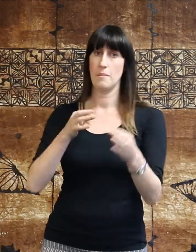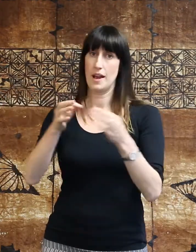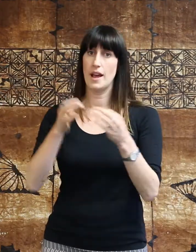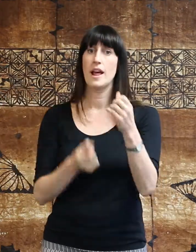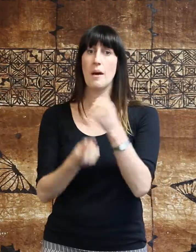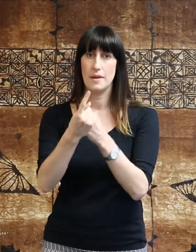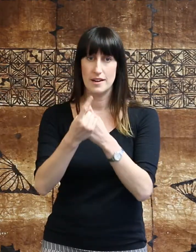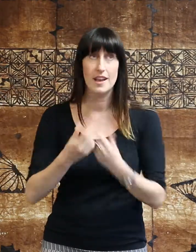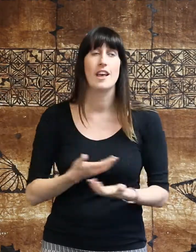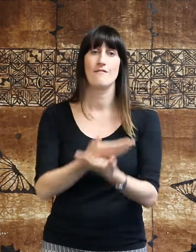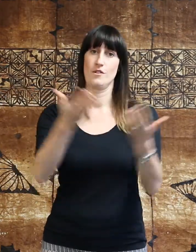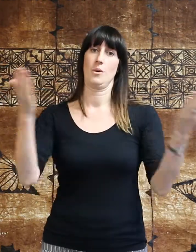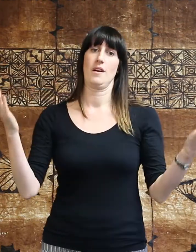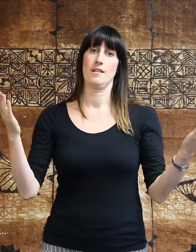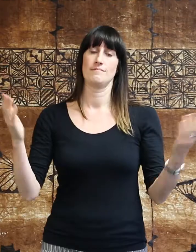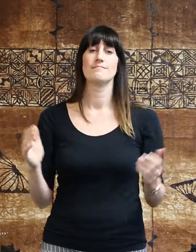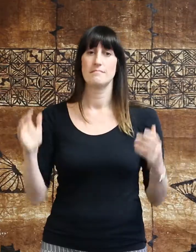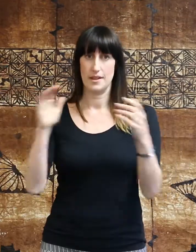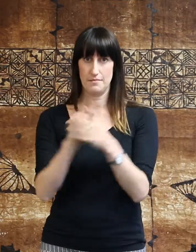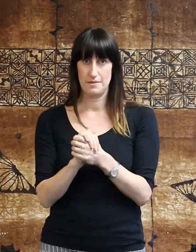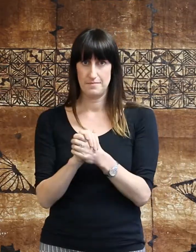everywhere. Amen. Amen. Amen.